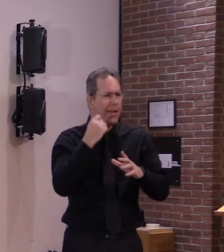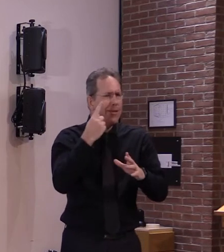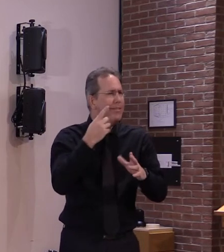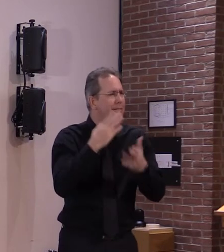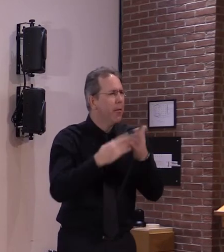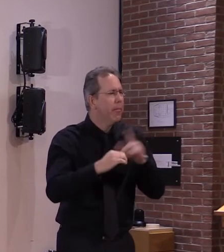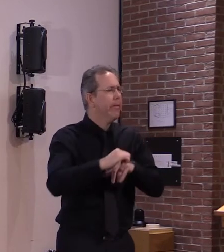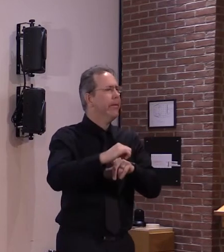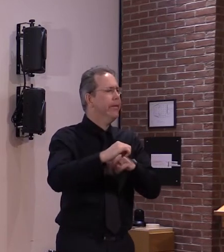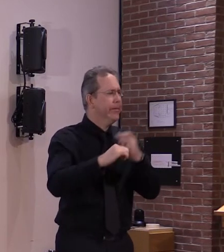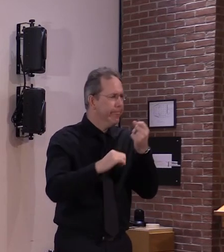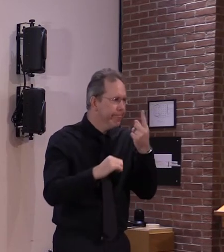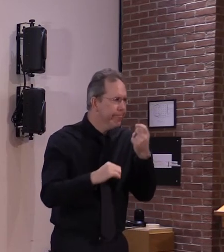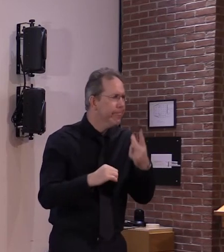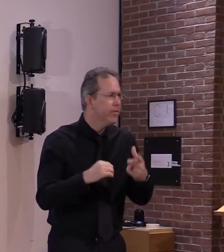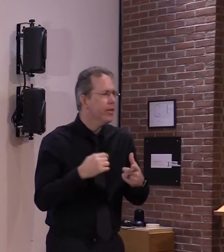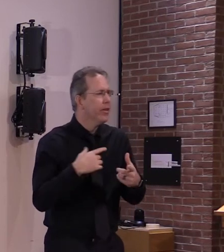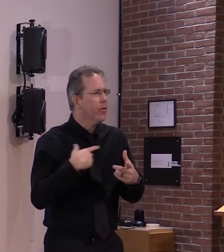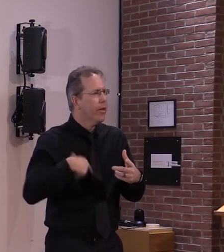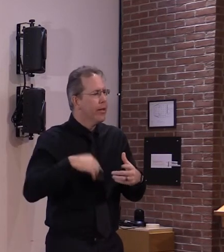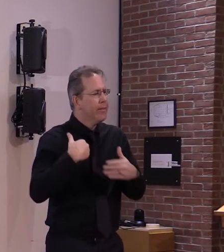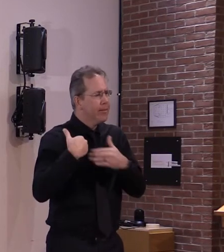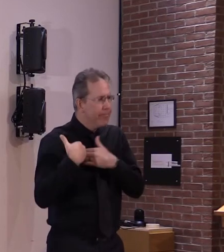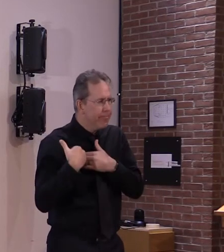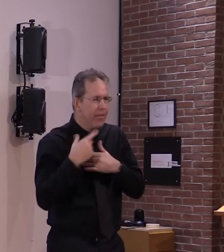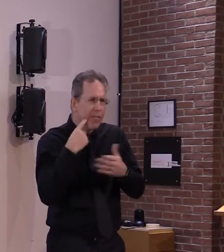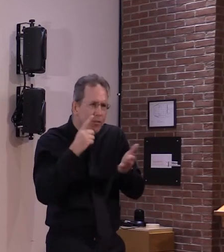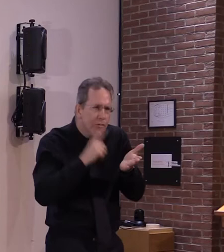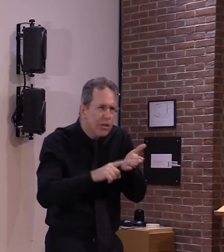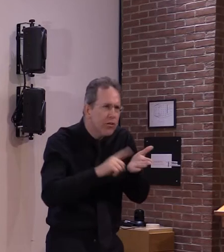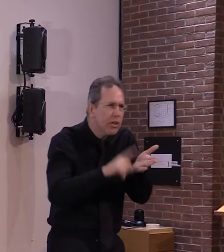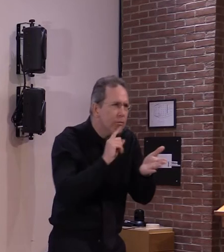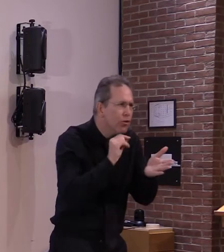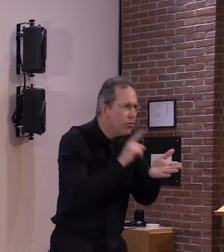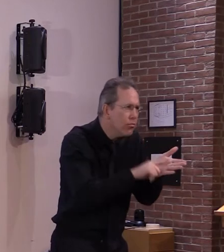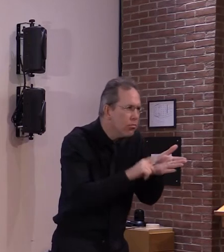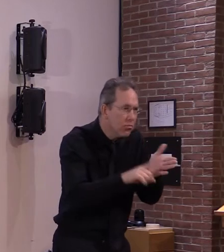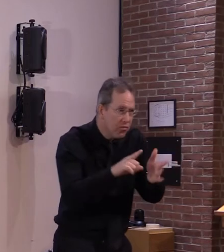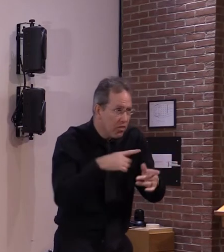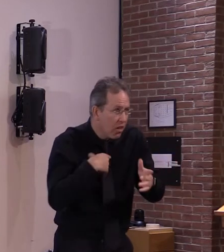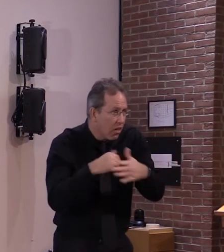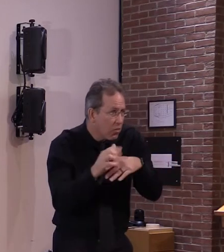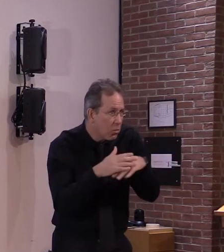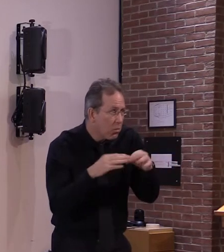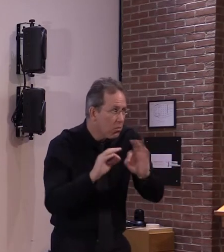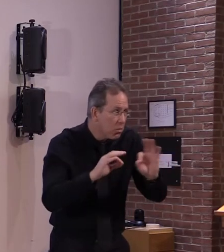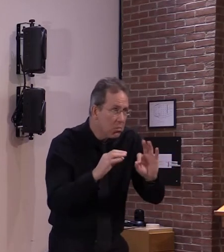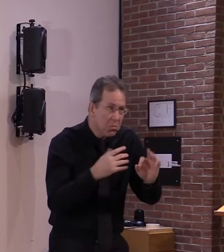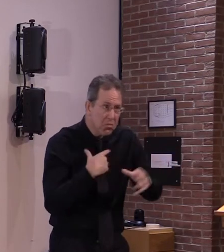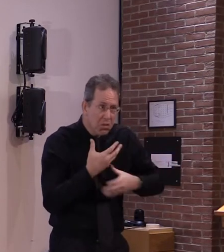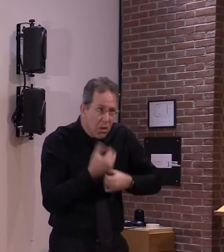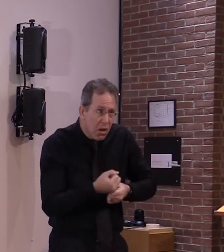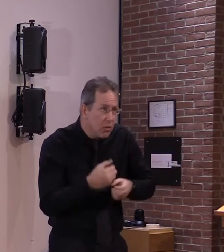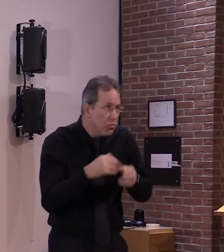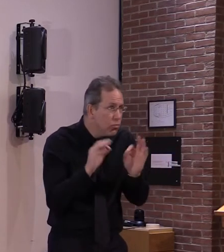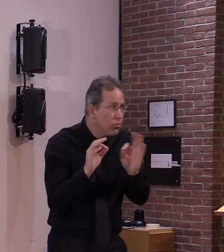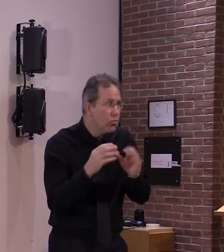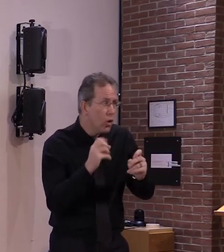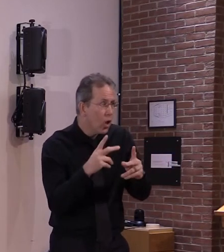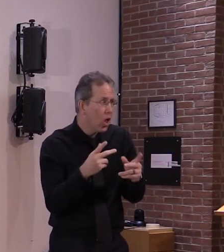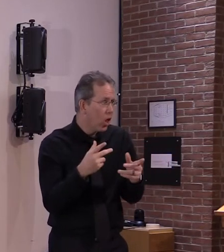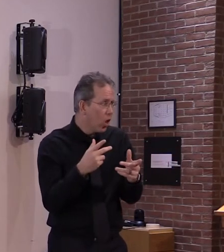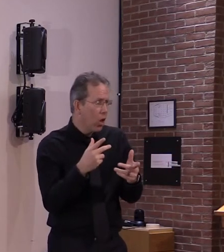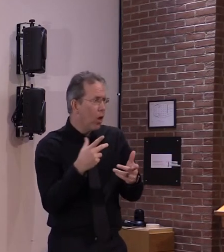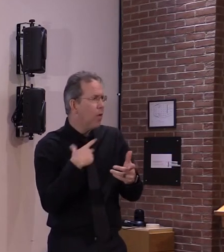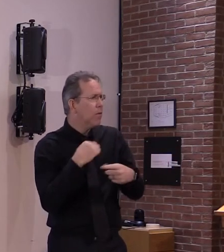to to monitor this be transparent to show that it is effective it doesn't have any adverse